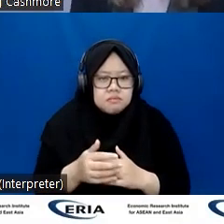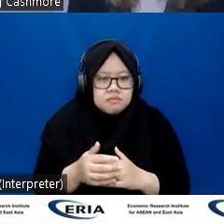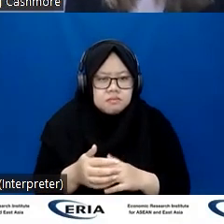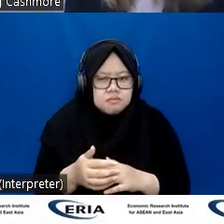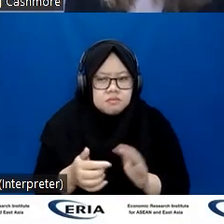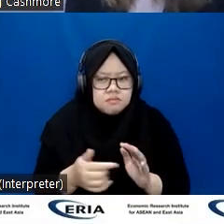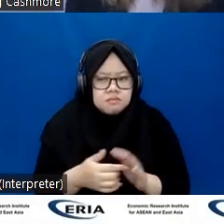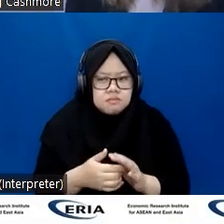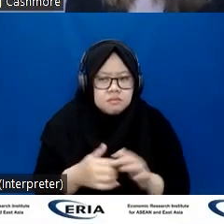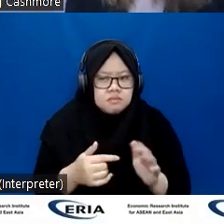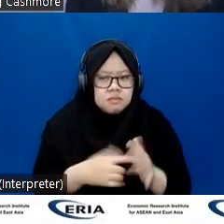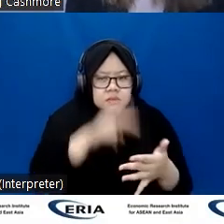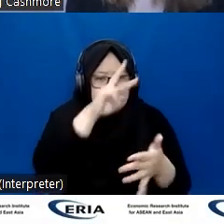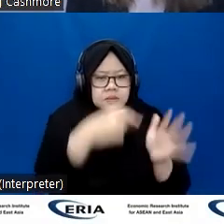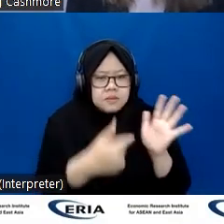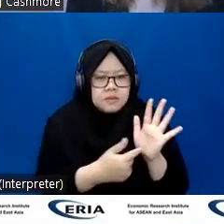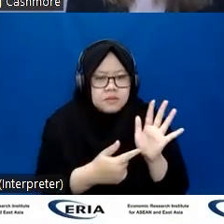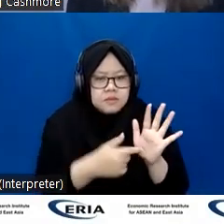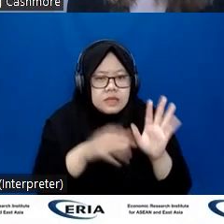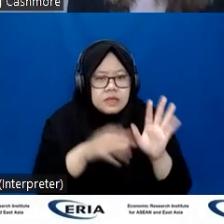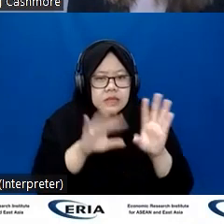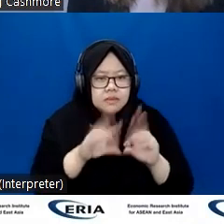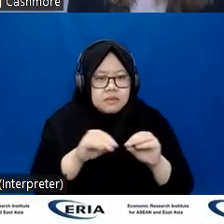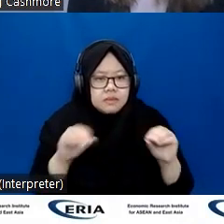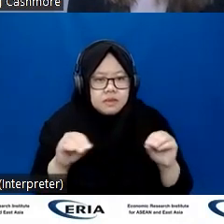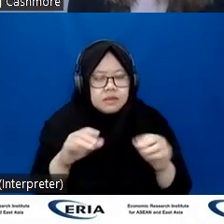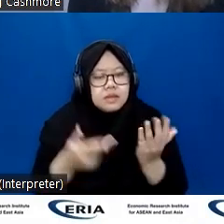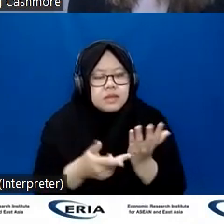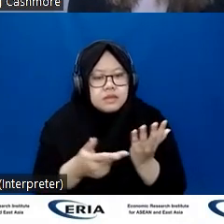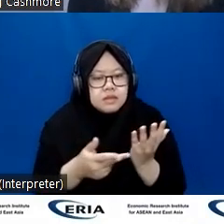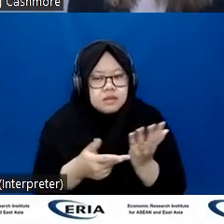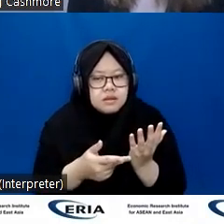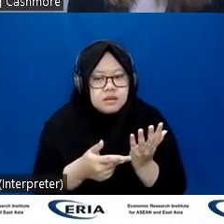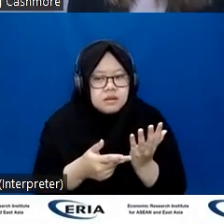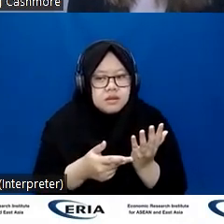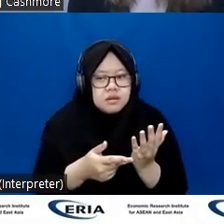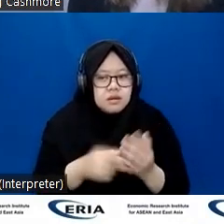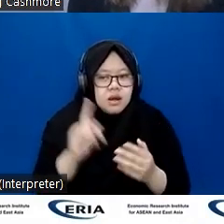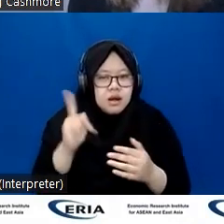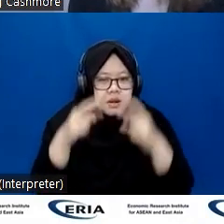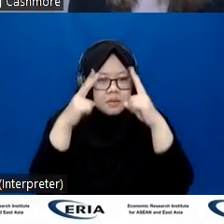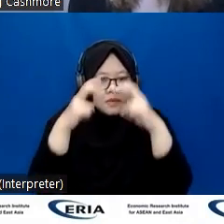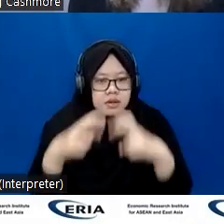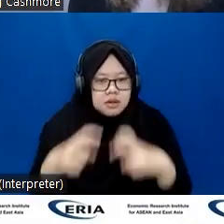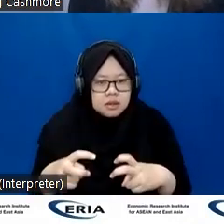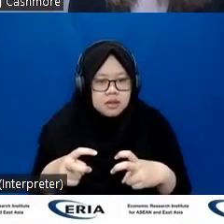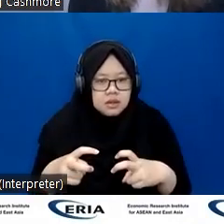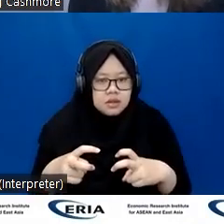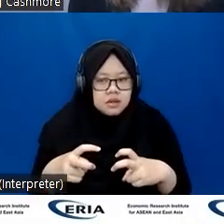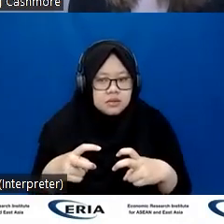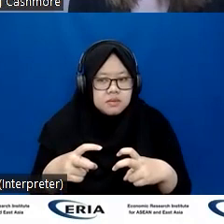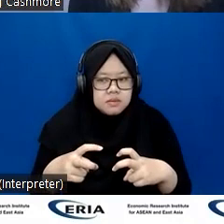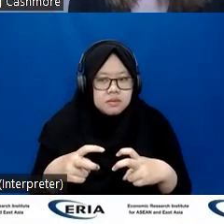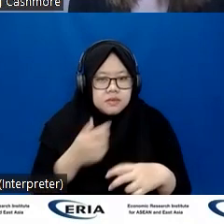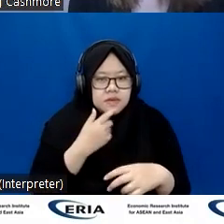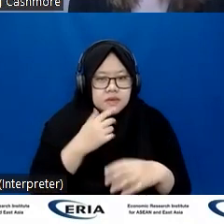So, looking at digital jobs, we, there are studies that do show that a diverse and inclusive businesses